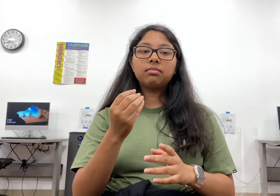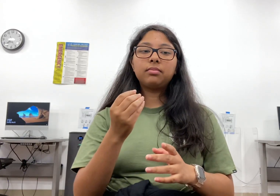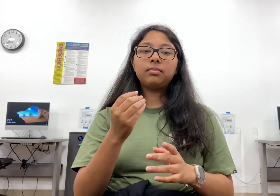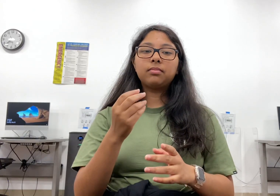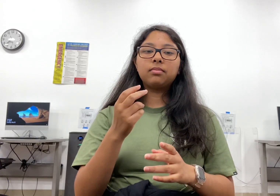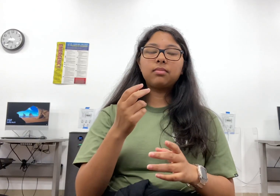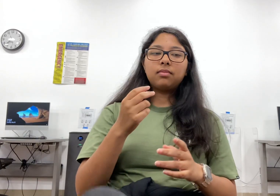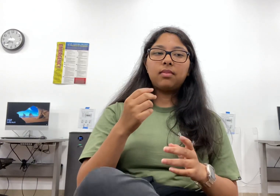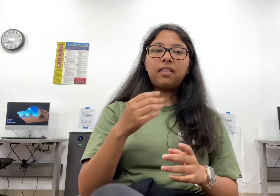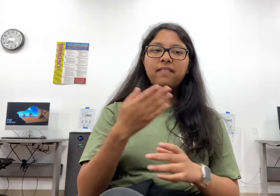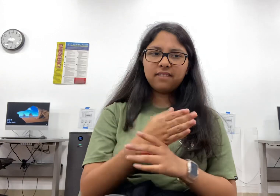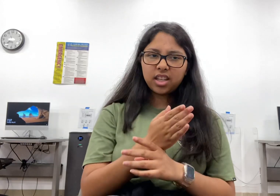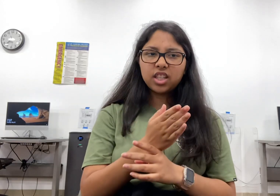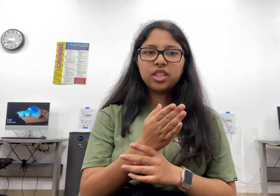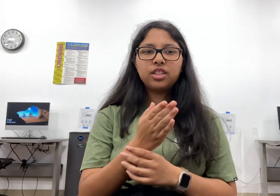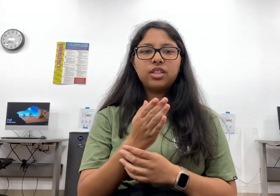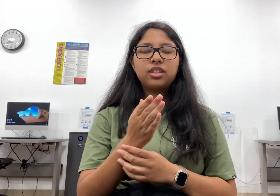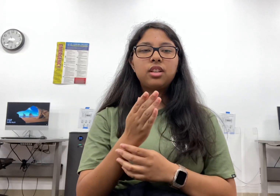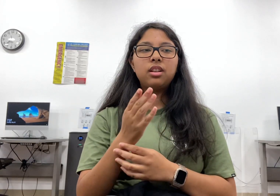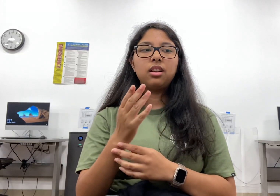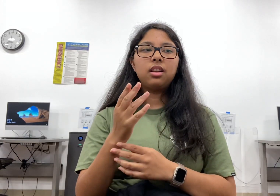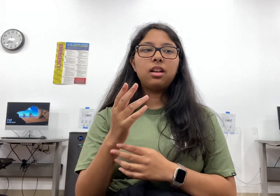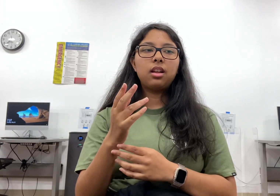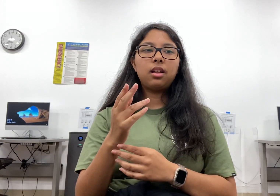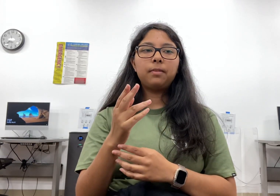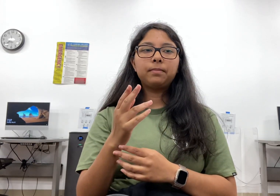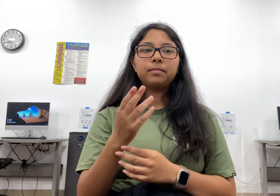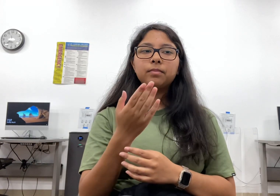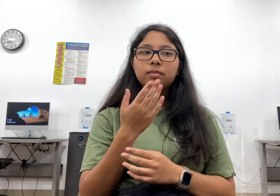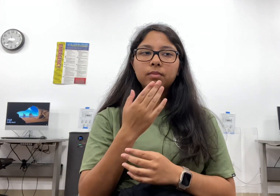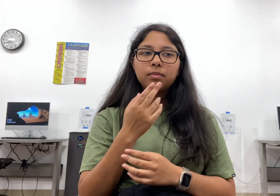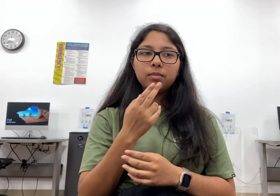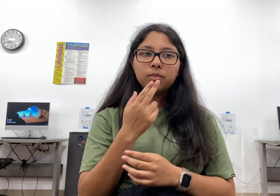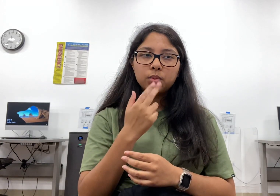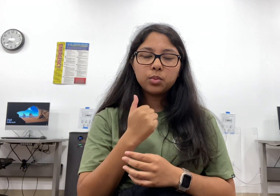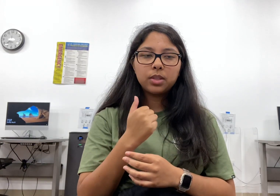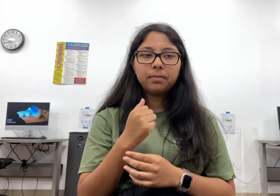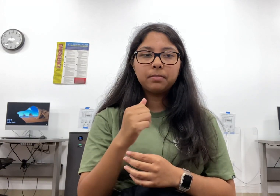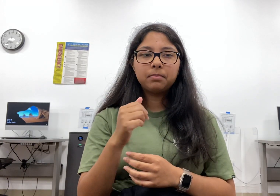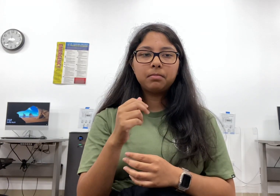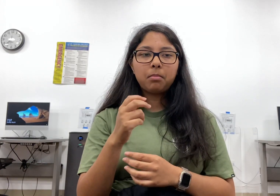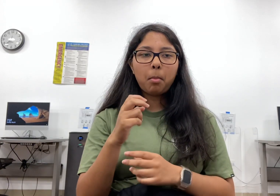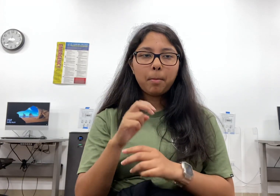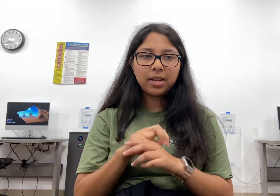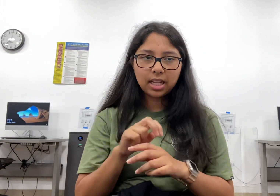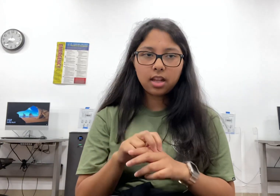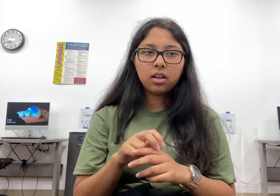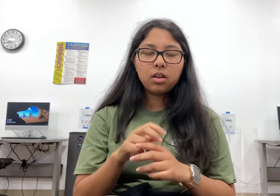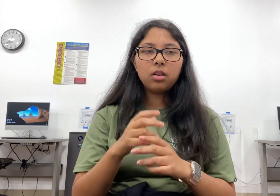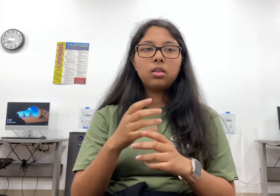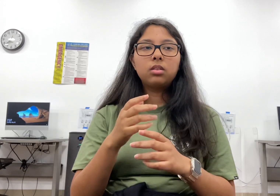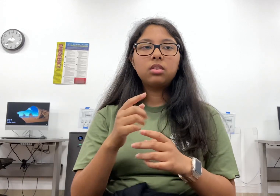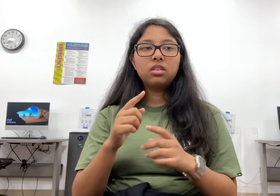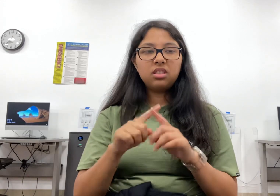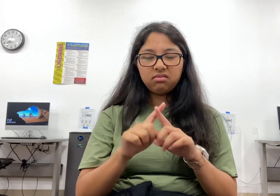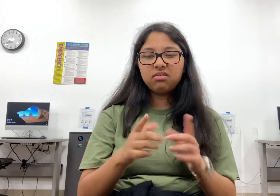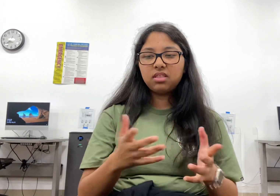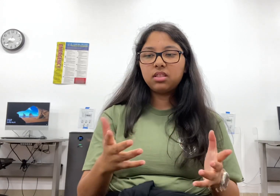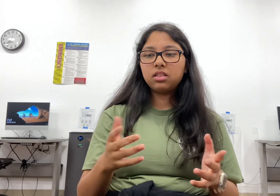brought over from the mainland from people who traveled there by boat. They